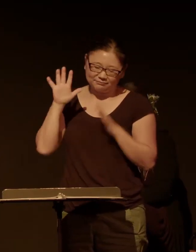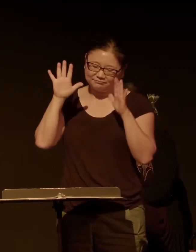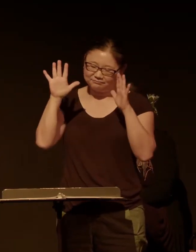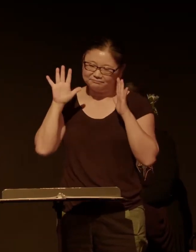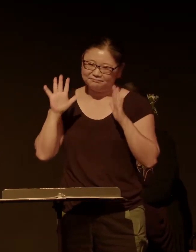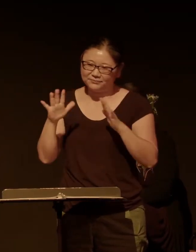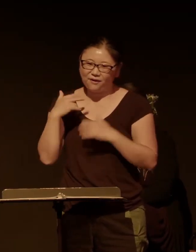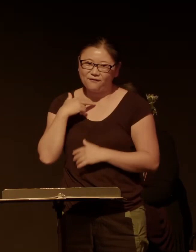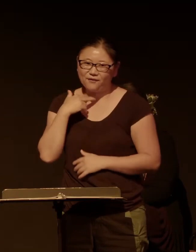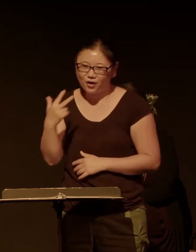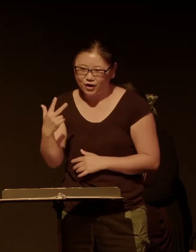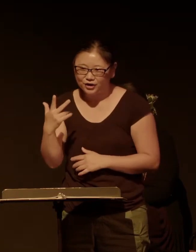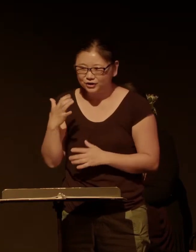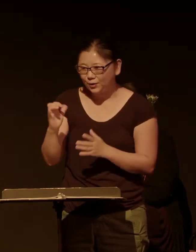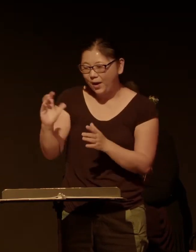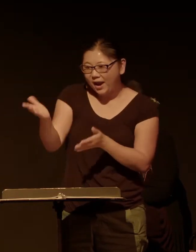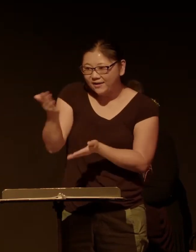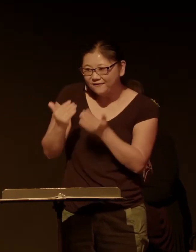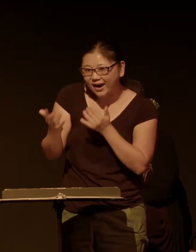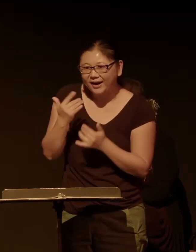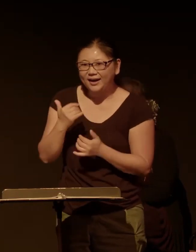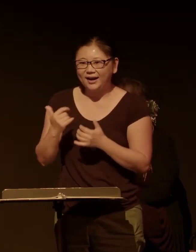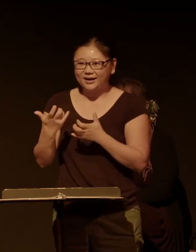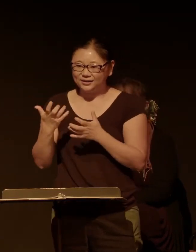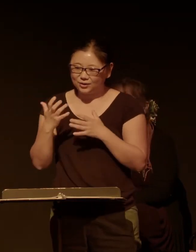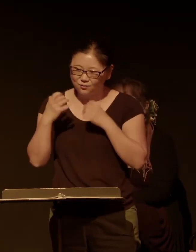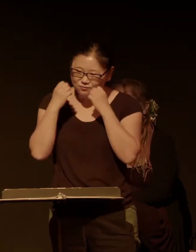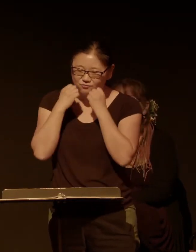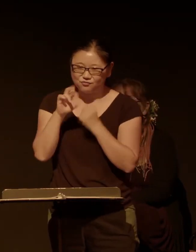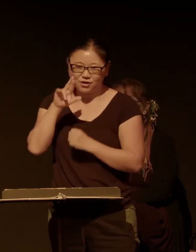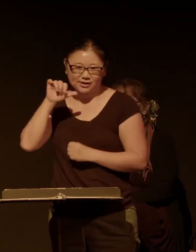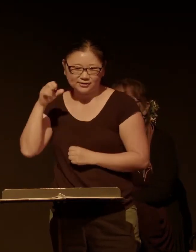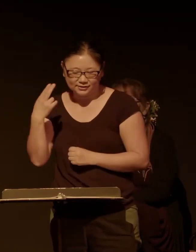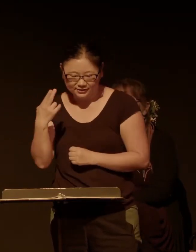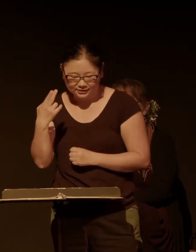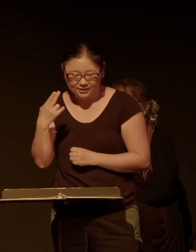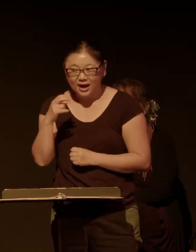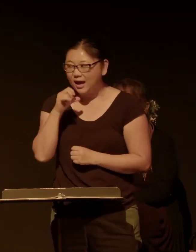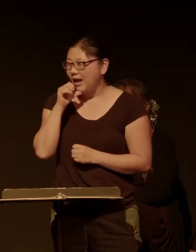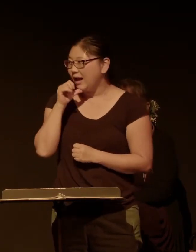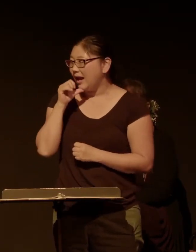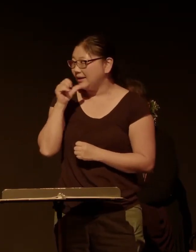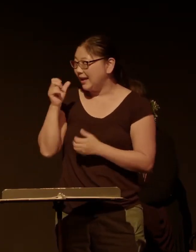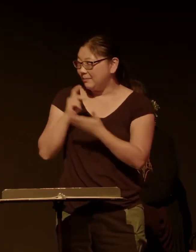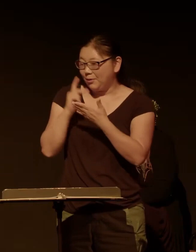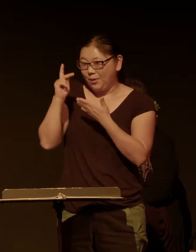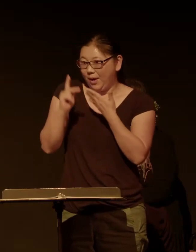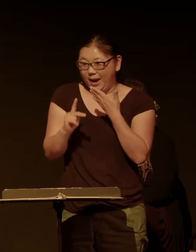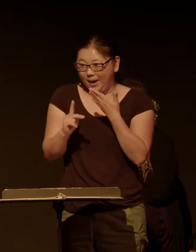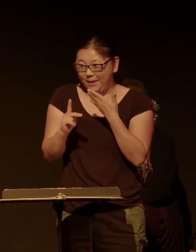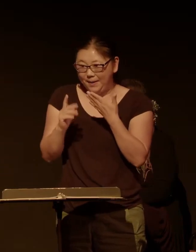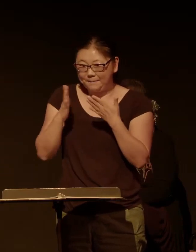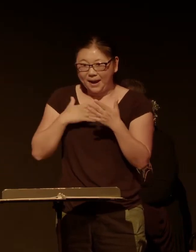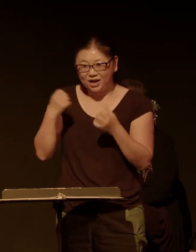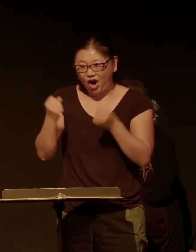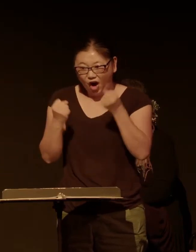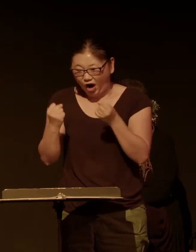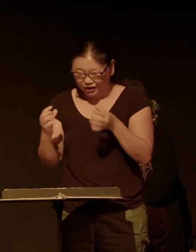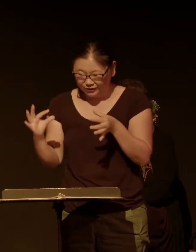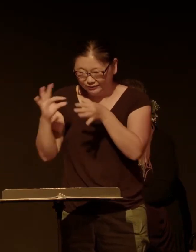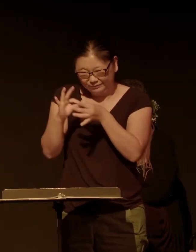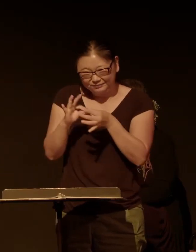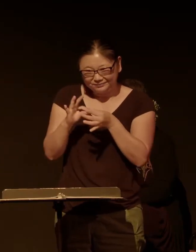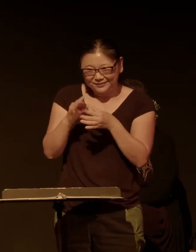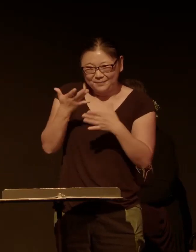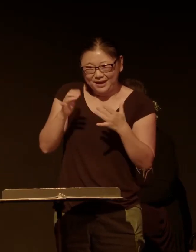So inviting, so compelling, so rich. I didn't program, I'm not that savvy, I didn't program my car to play